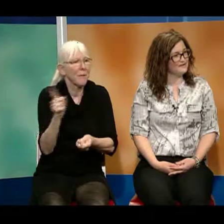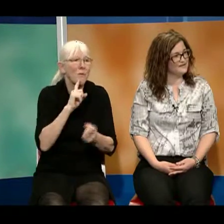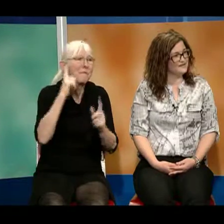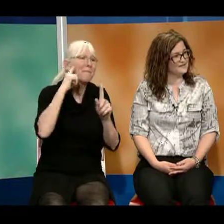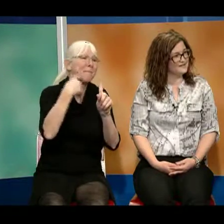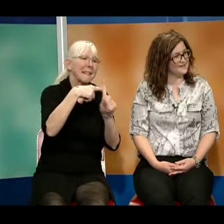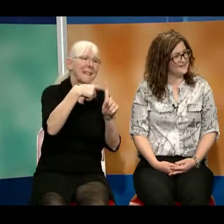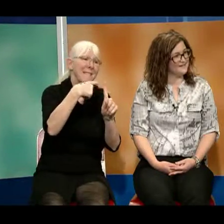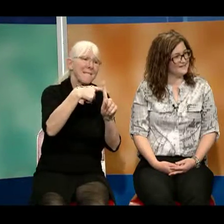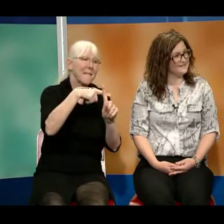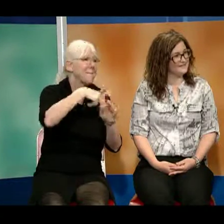yeah.